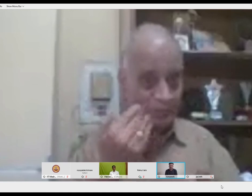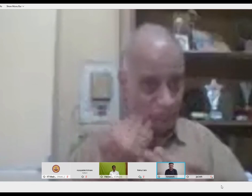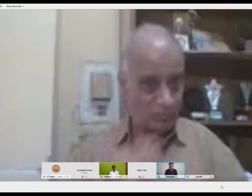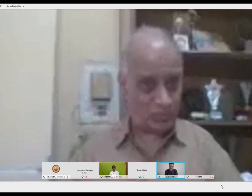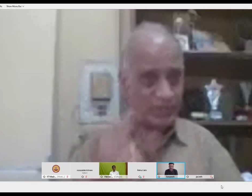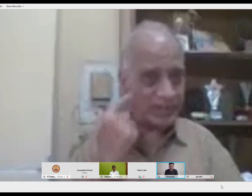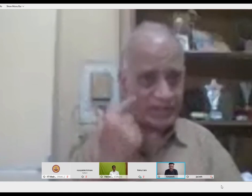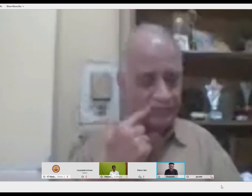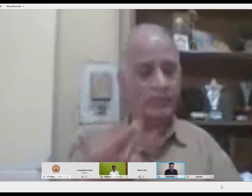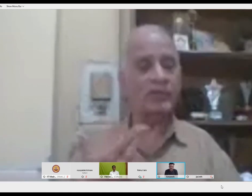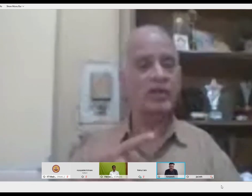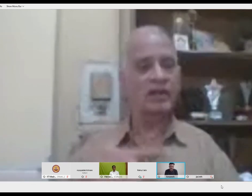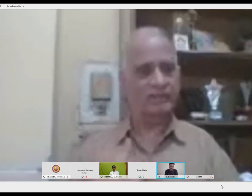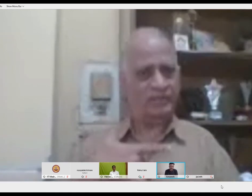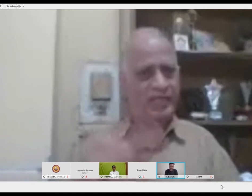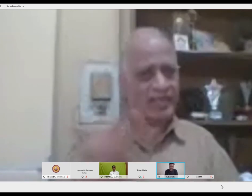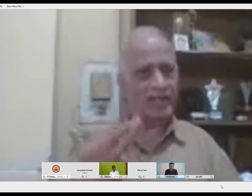the main language is sign language because it's more visual.